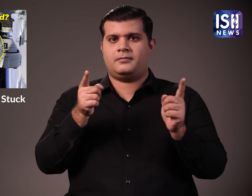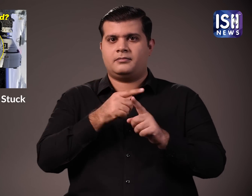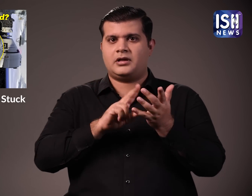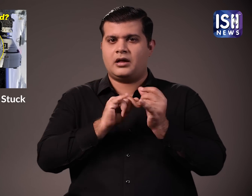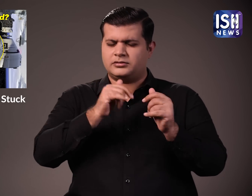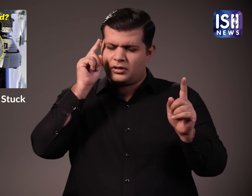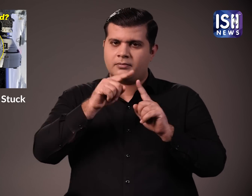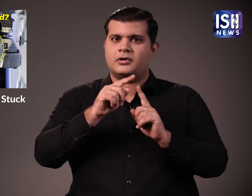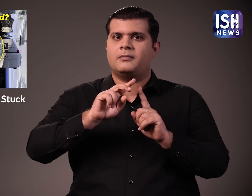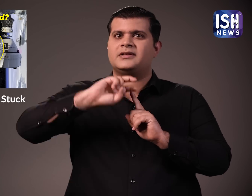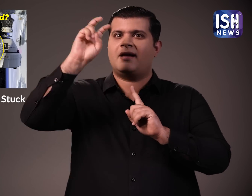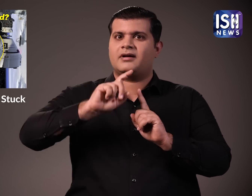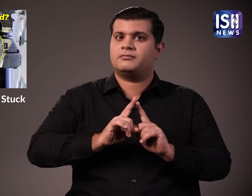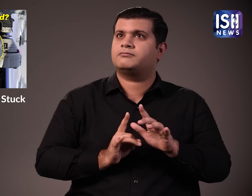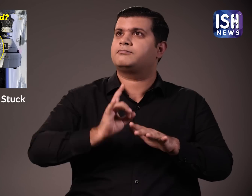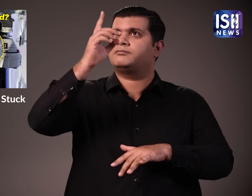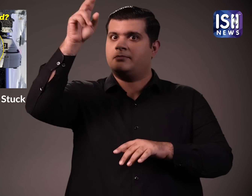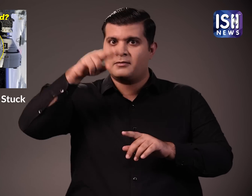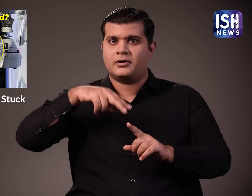aim of having to and fro space travel.